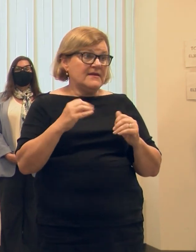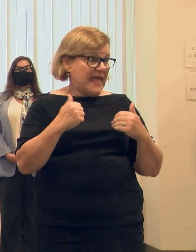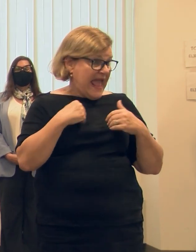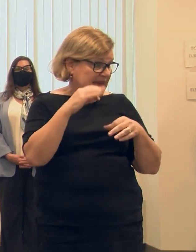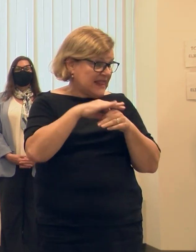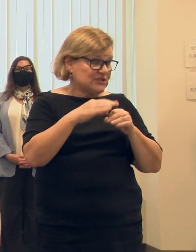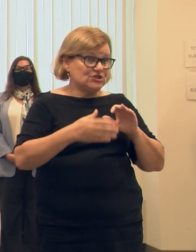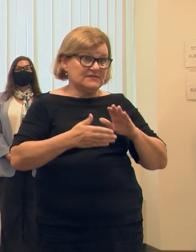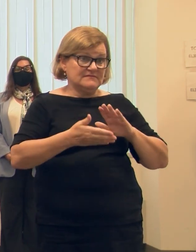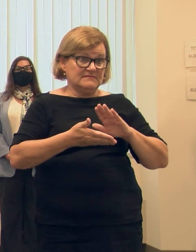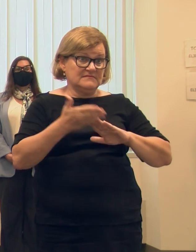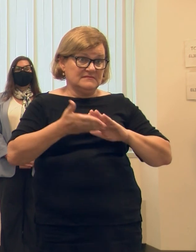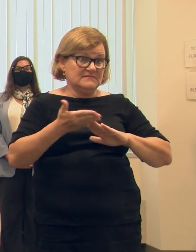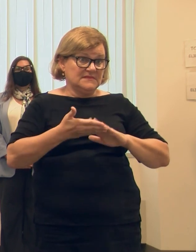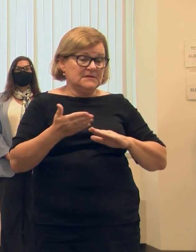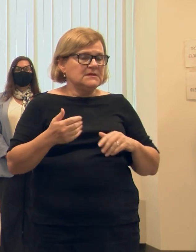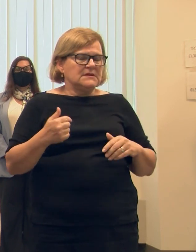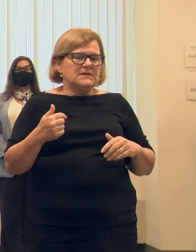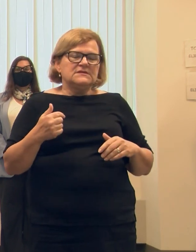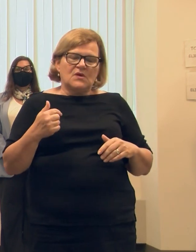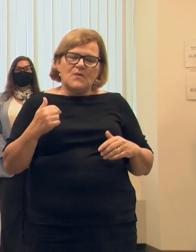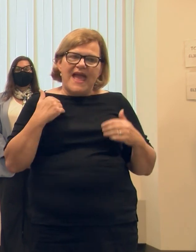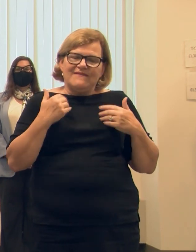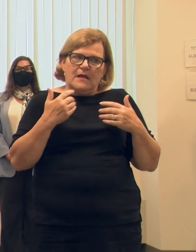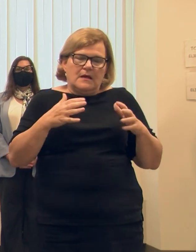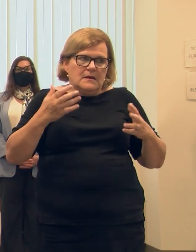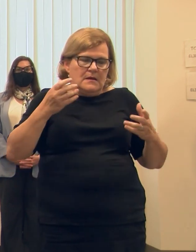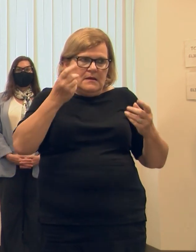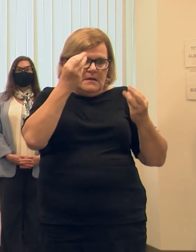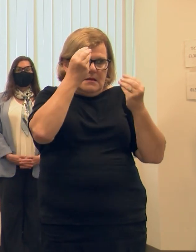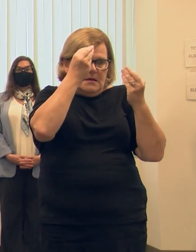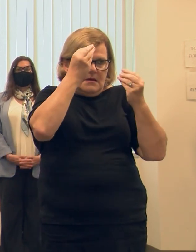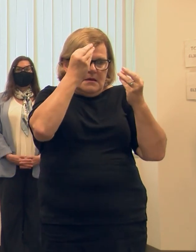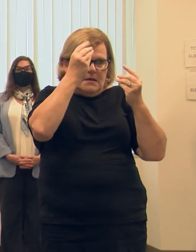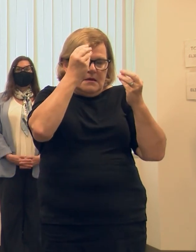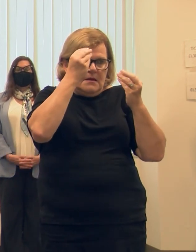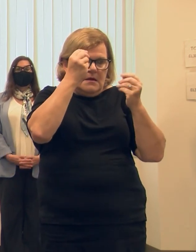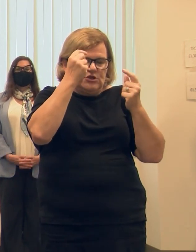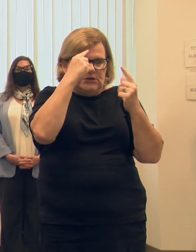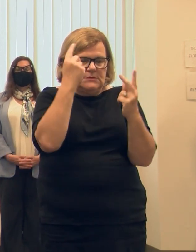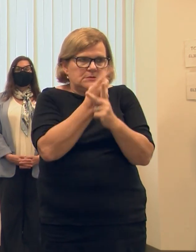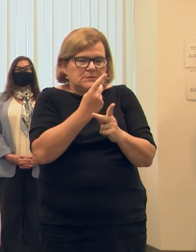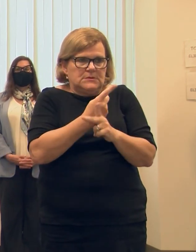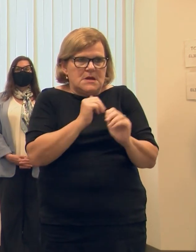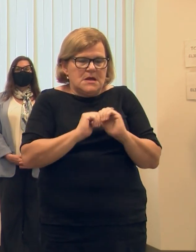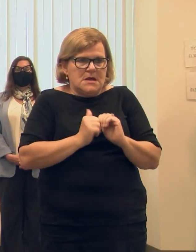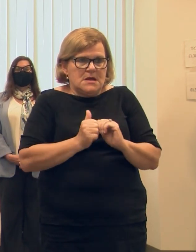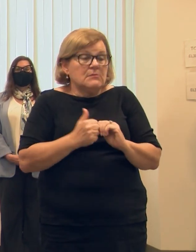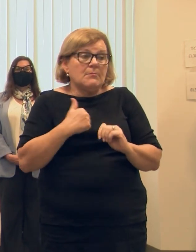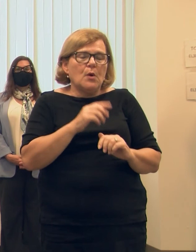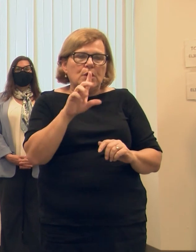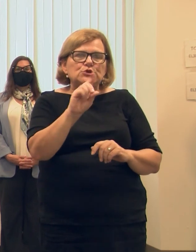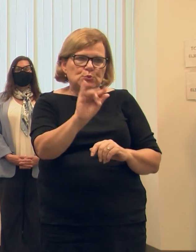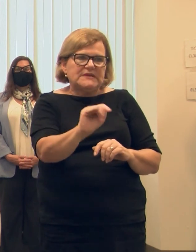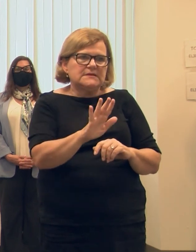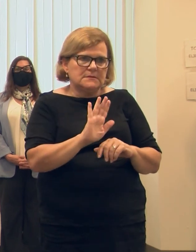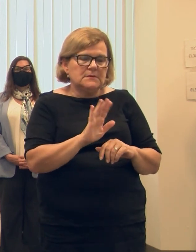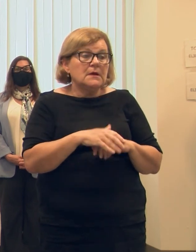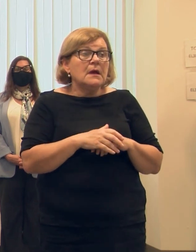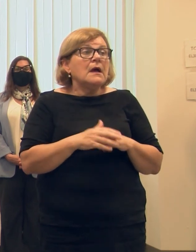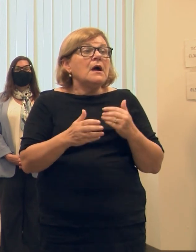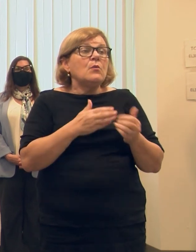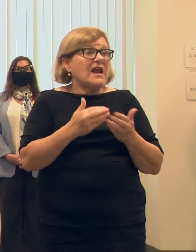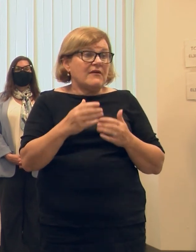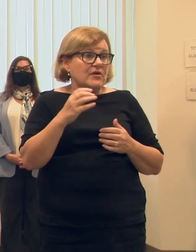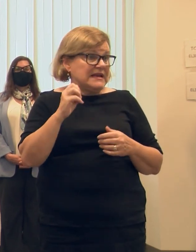had an election going on. So we have a lot to juggle with of staying on top of, but we do it, right? So whatever